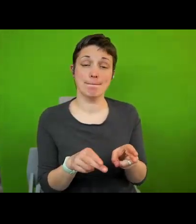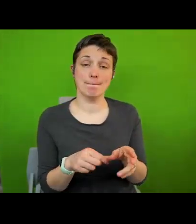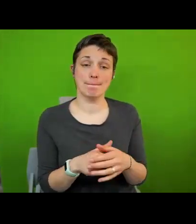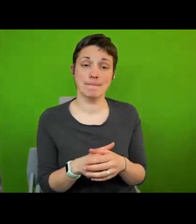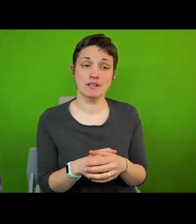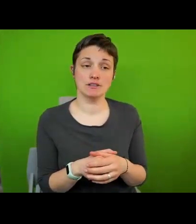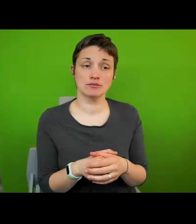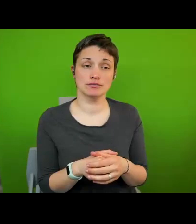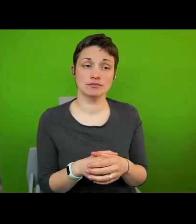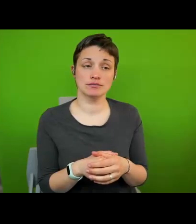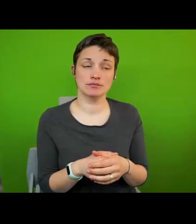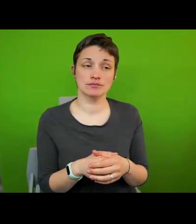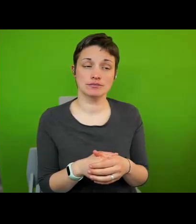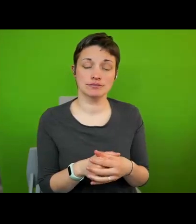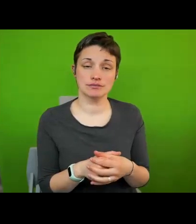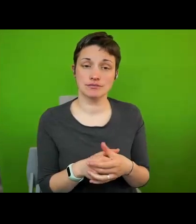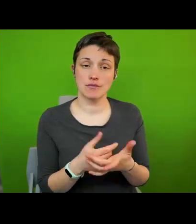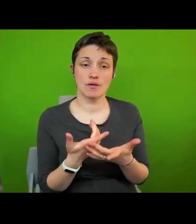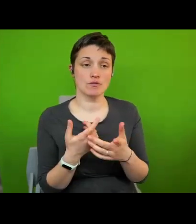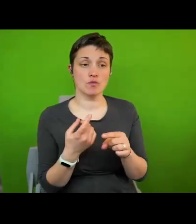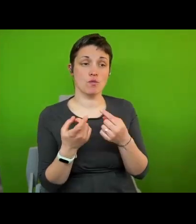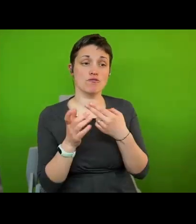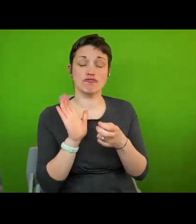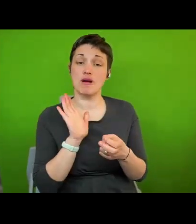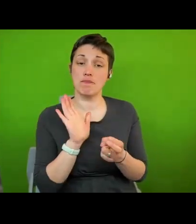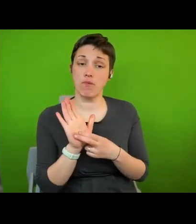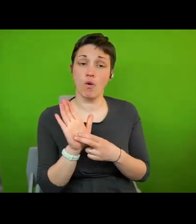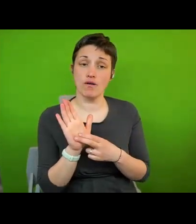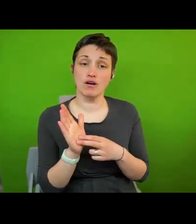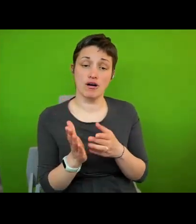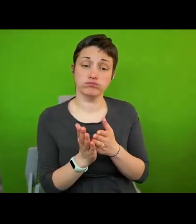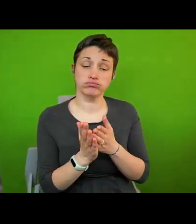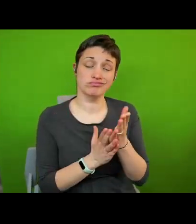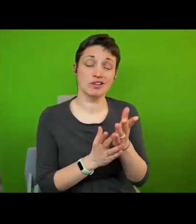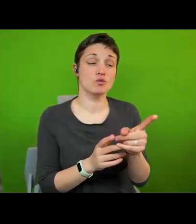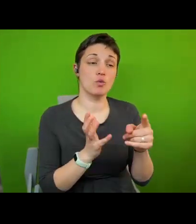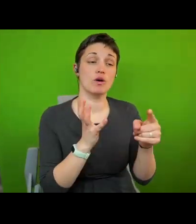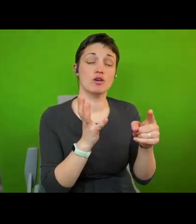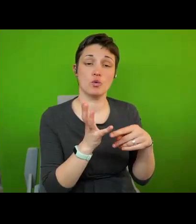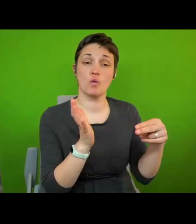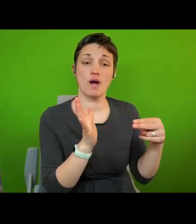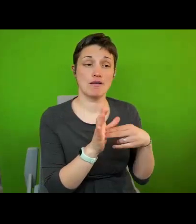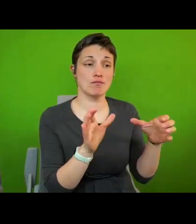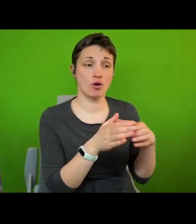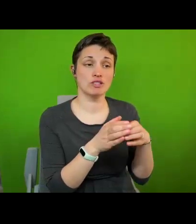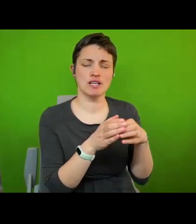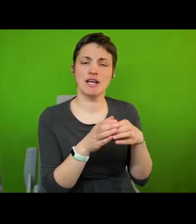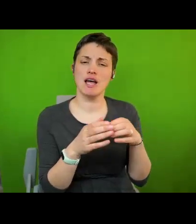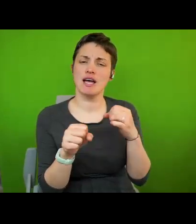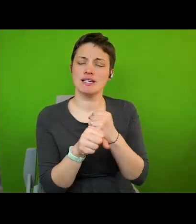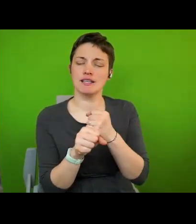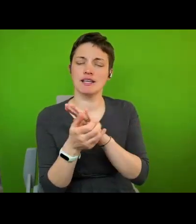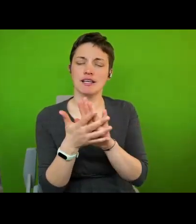for example by reporting directly to u.n bodies the city of gent in belgium in